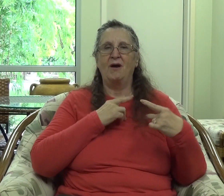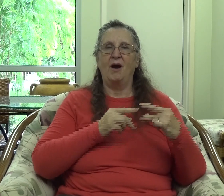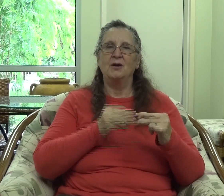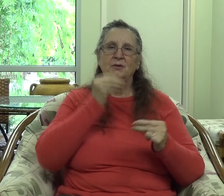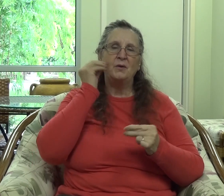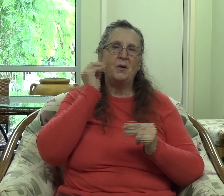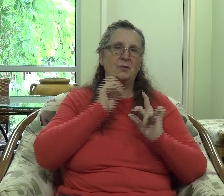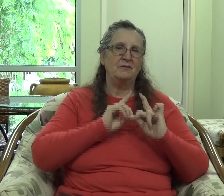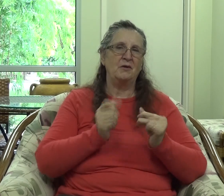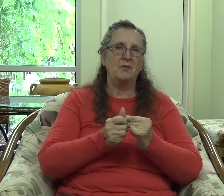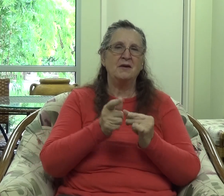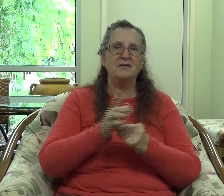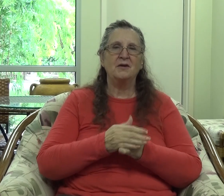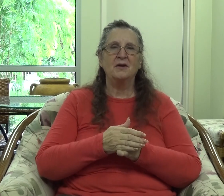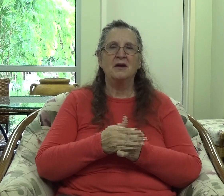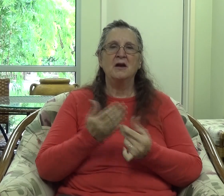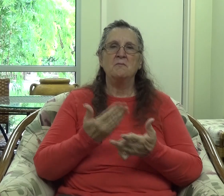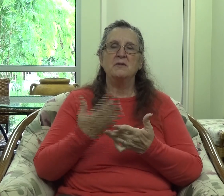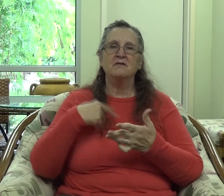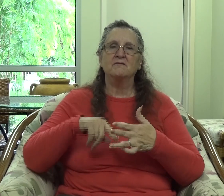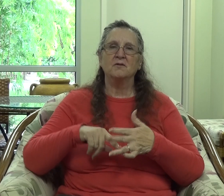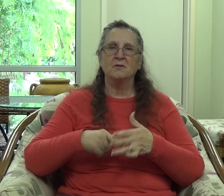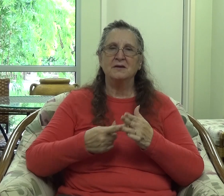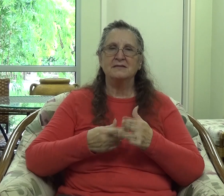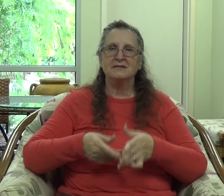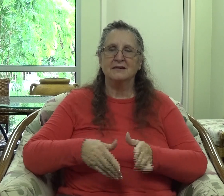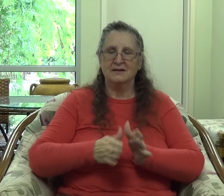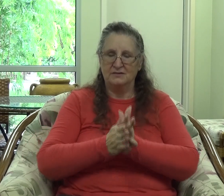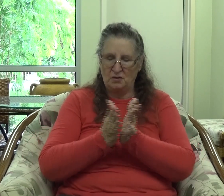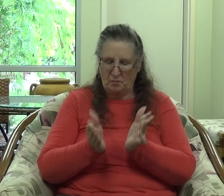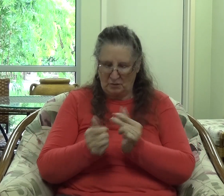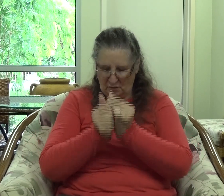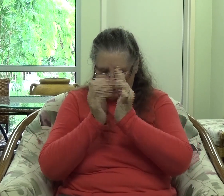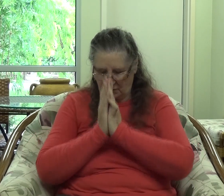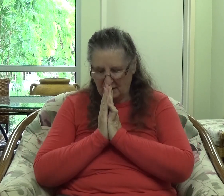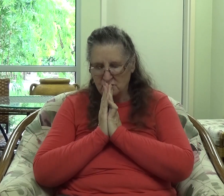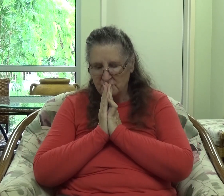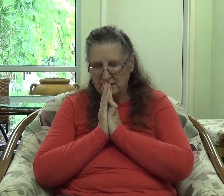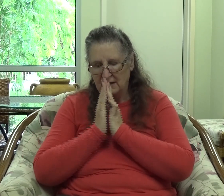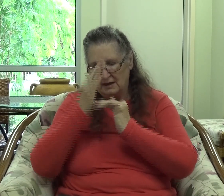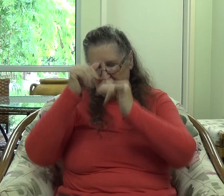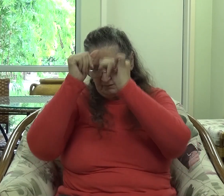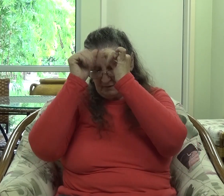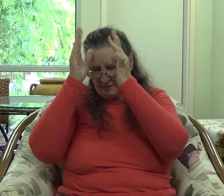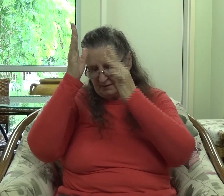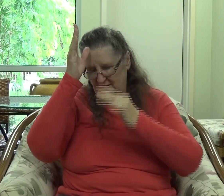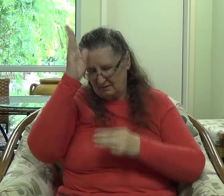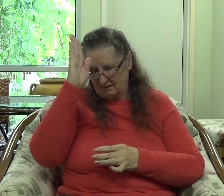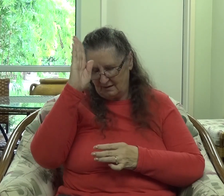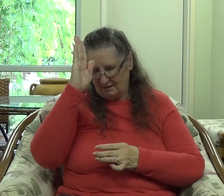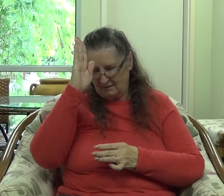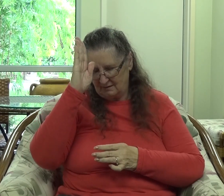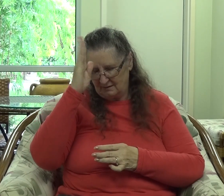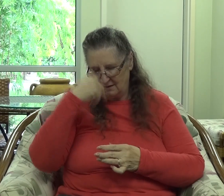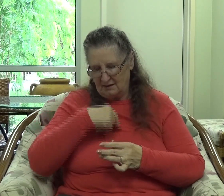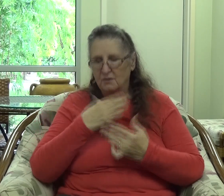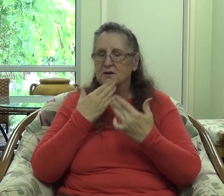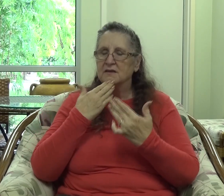Before we begin let's open up in a word of prayer. Heavenly Father God we just thank you for today Lord.